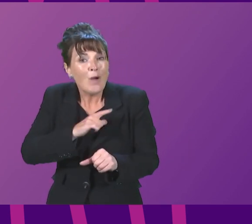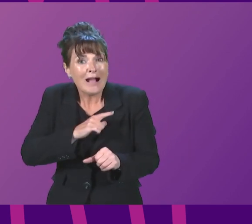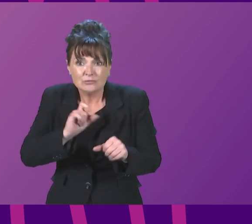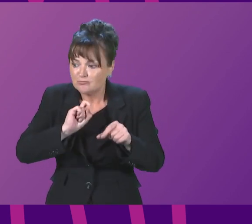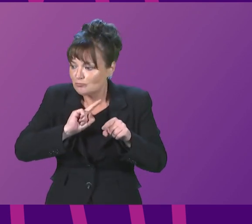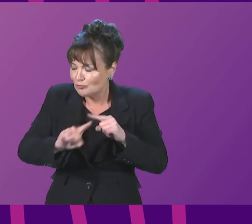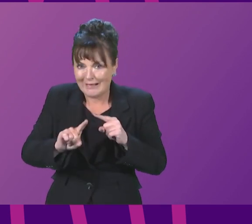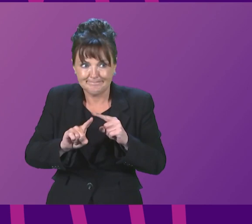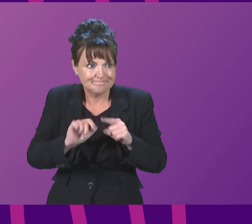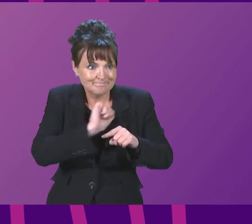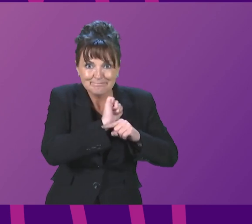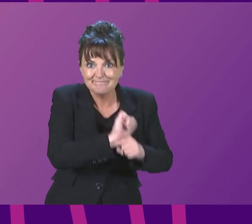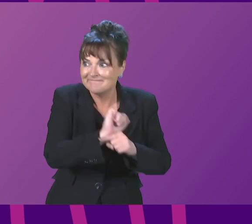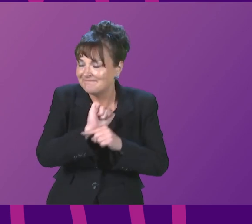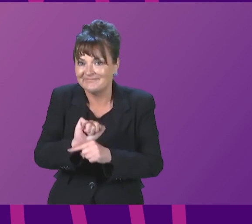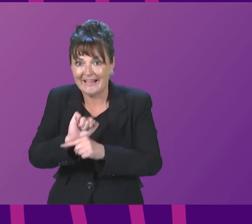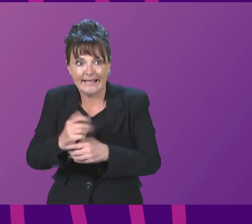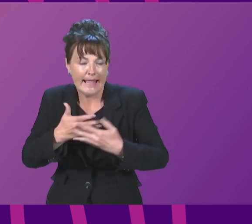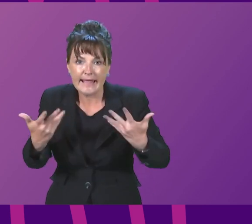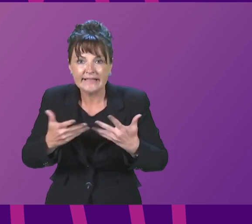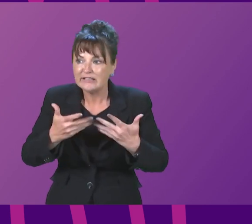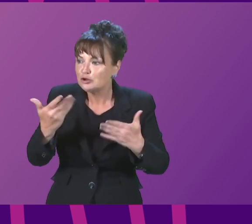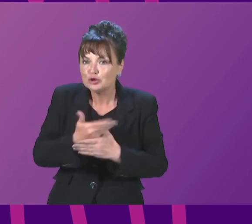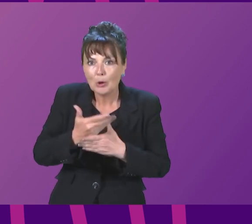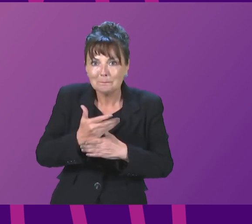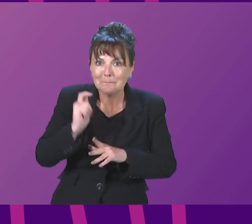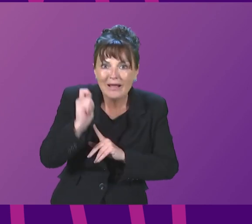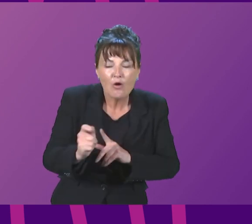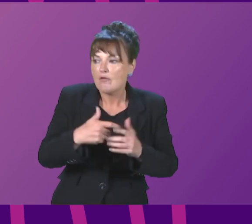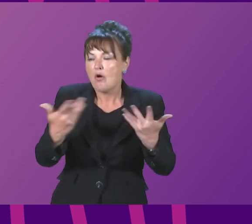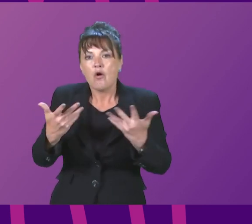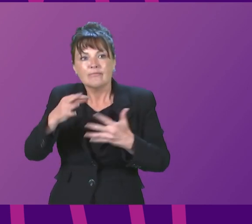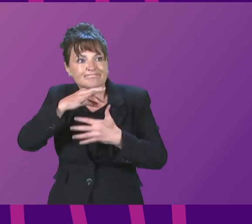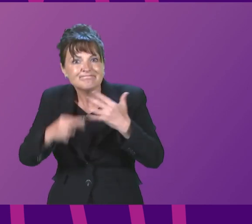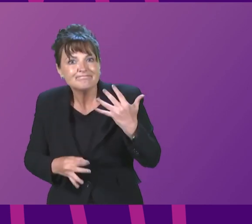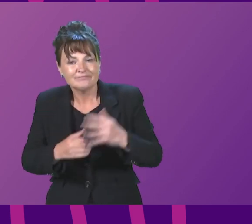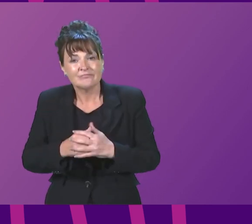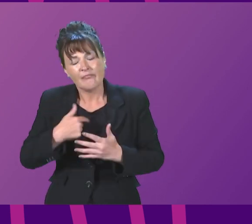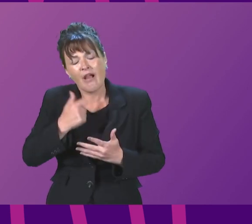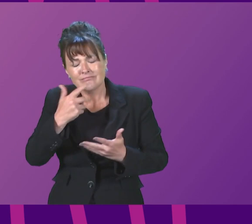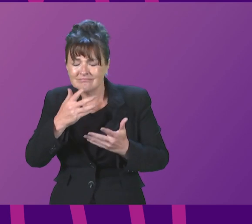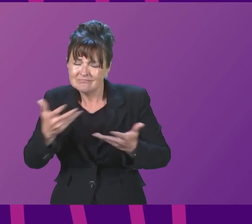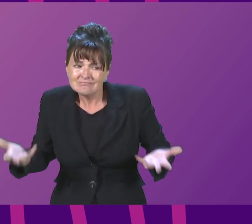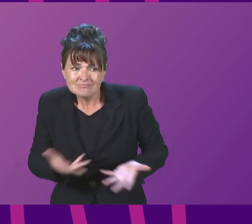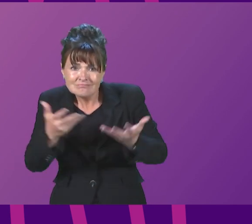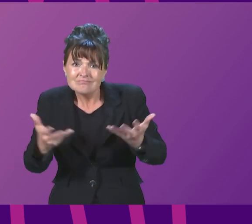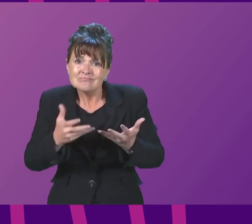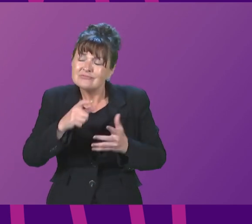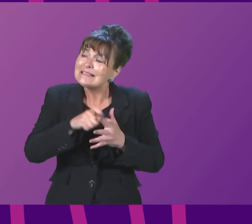provide help to try to mitigate the need for any job losses. And I encourage the Dale Farm Group to explore all available options to